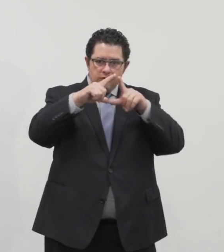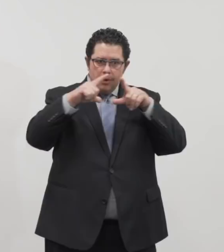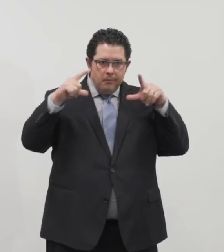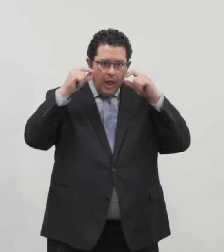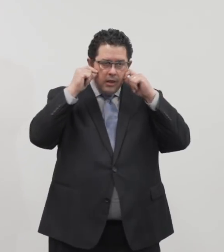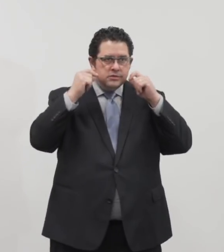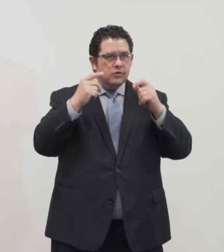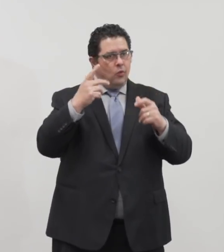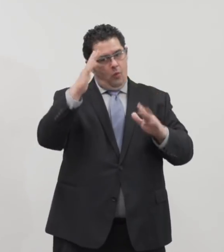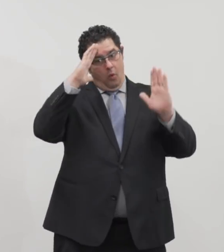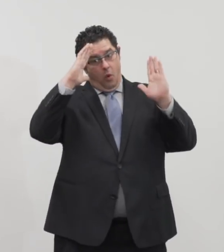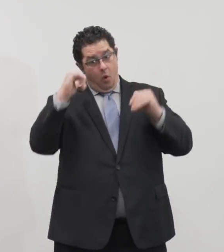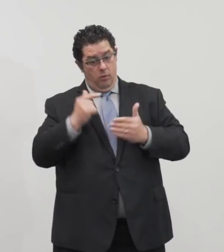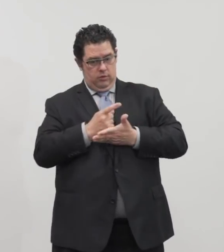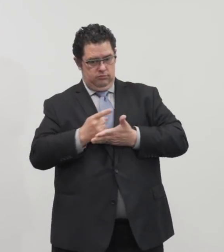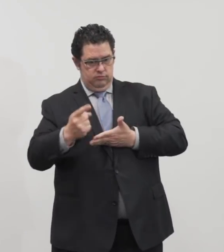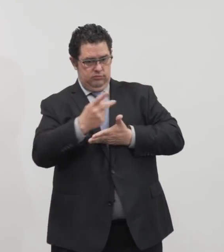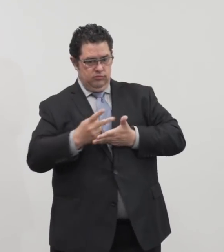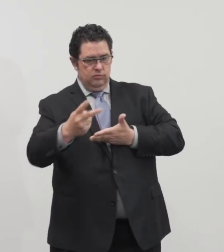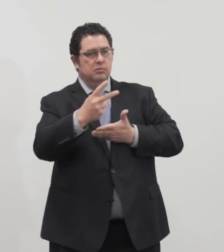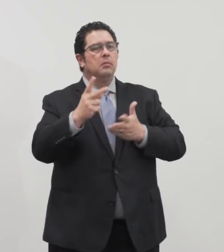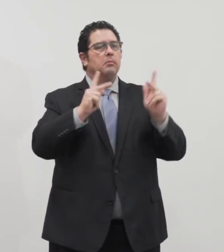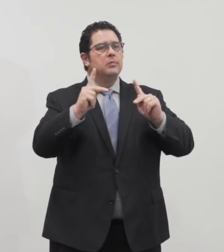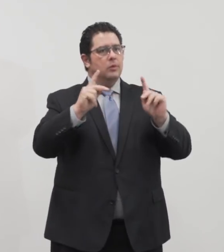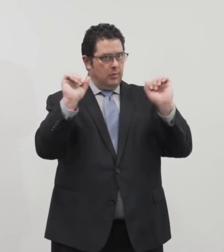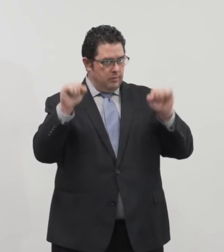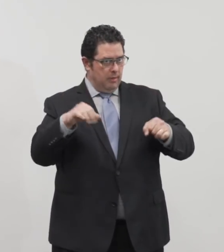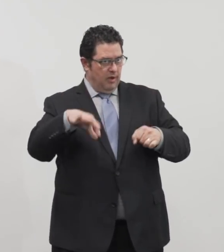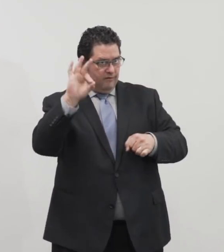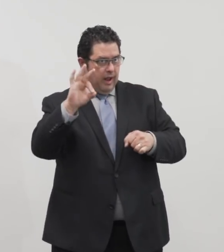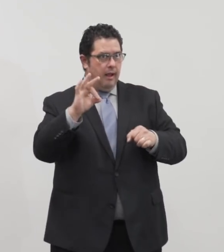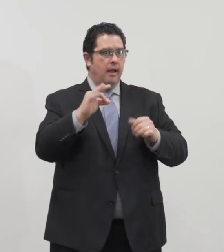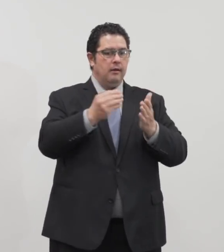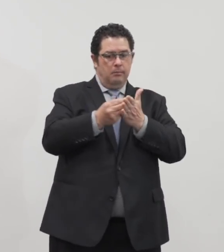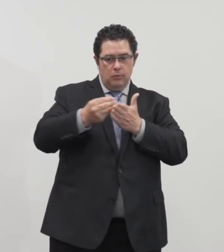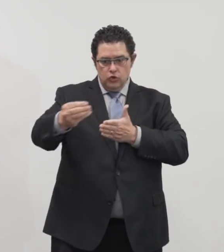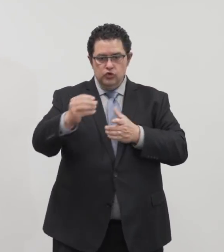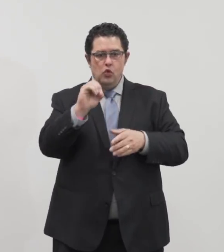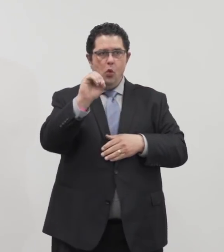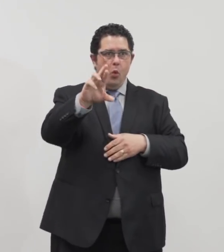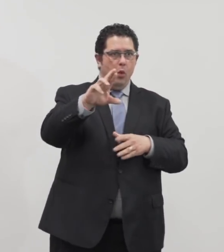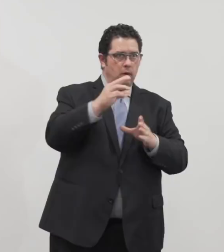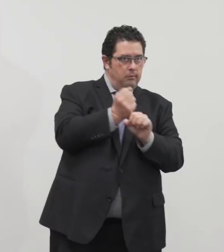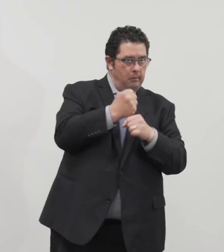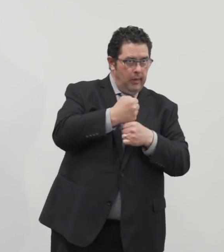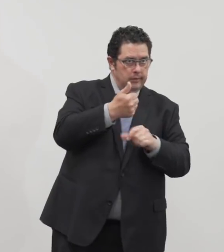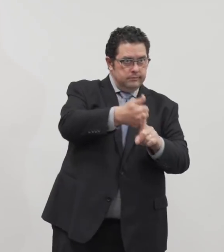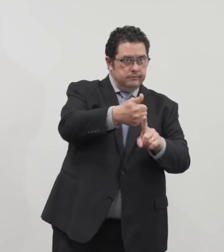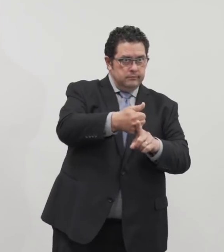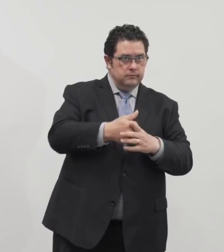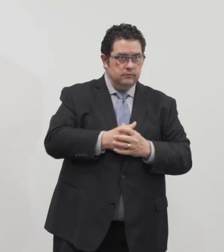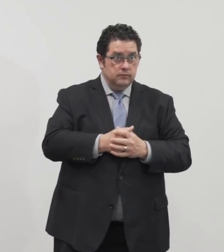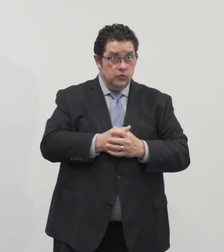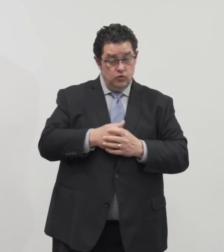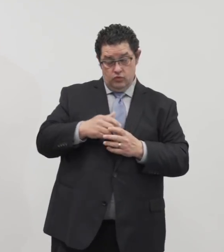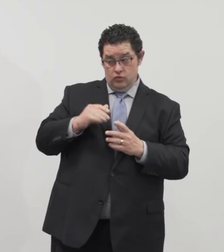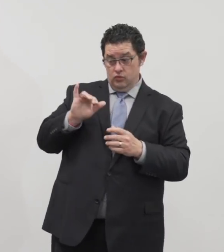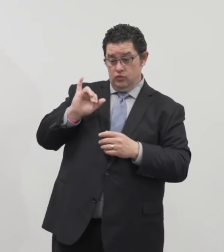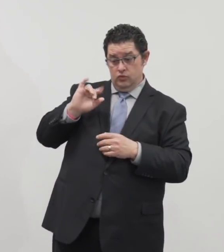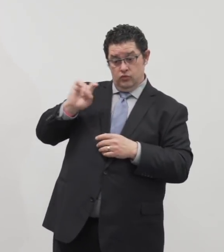we hope over the next week that folks will be able to find those supplies, either purchase them or make them. So is that going to come down to kind of been the personal